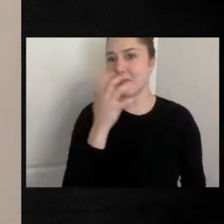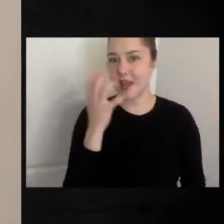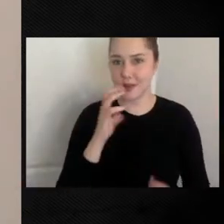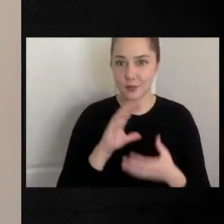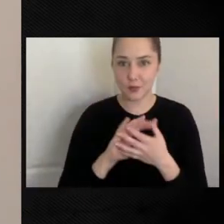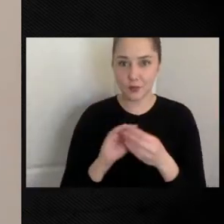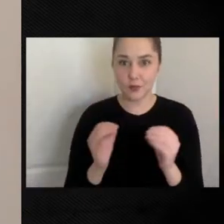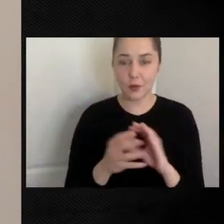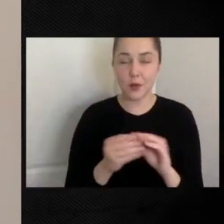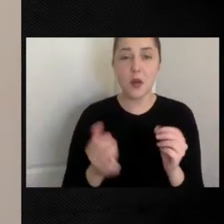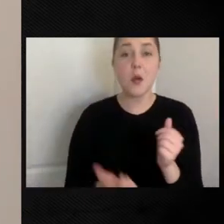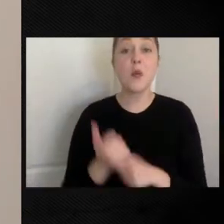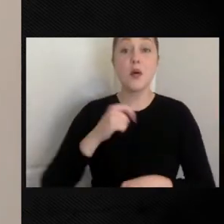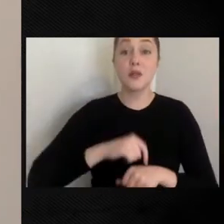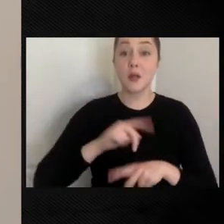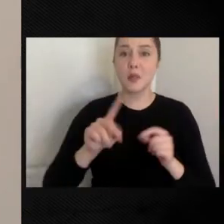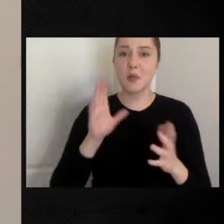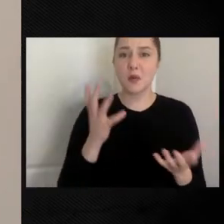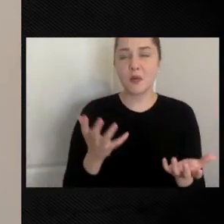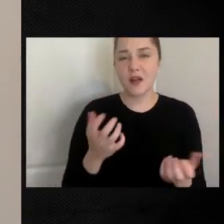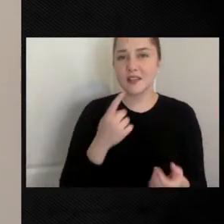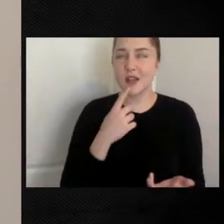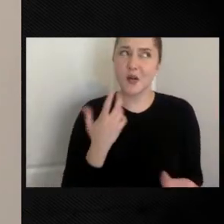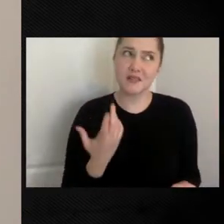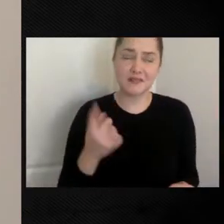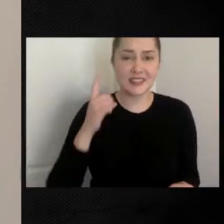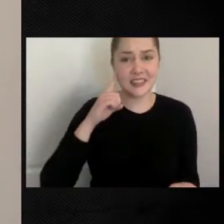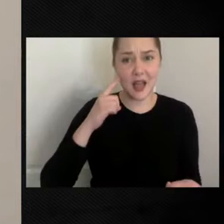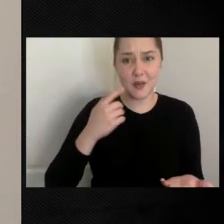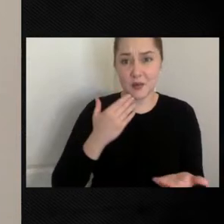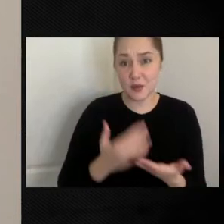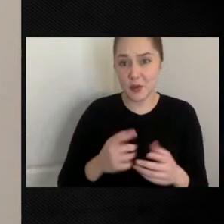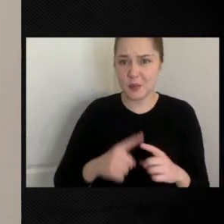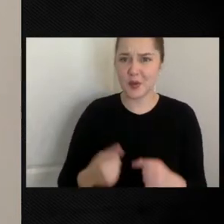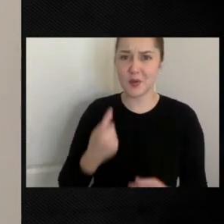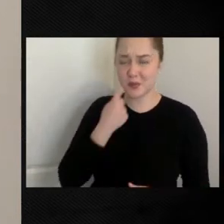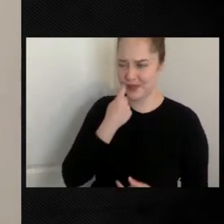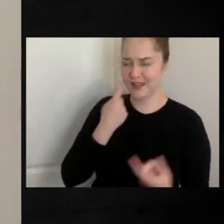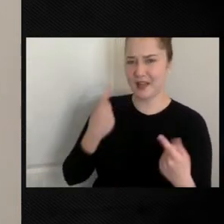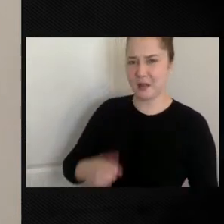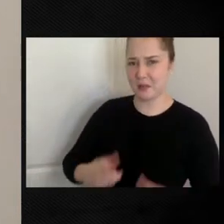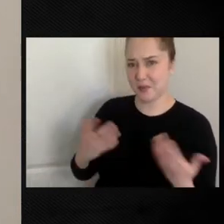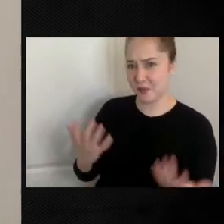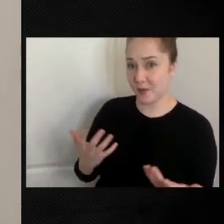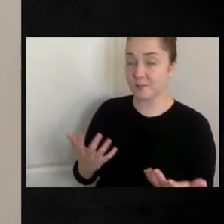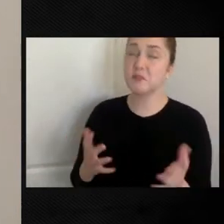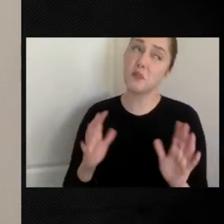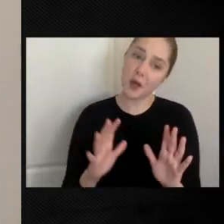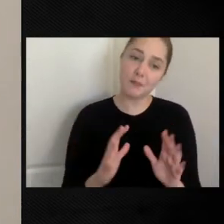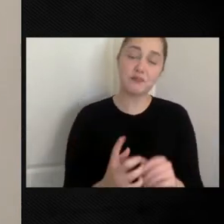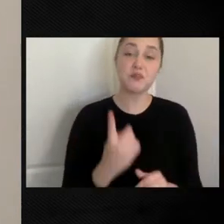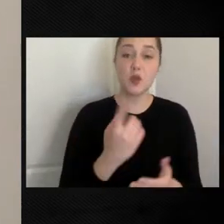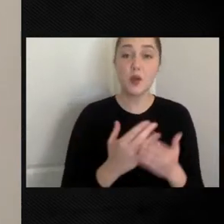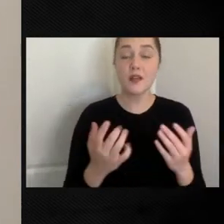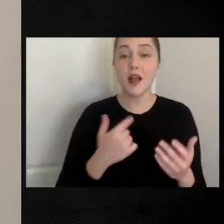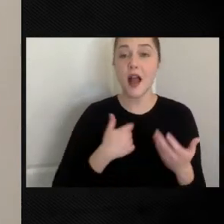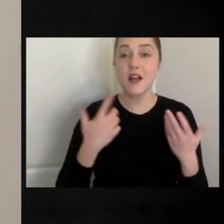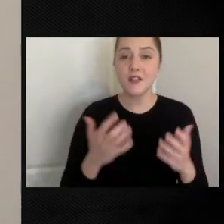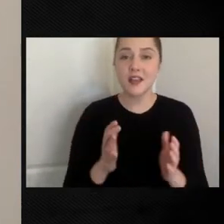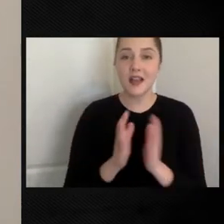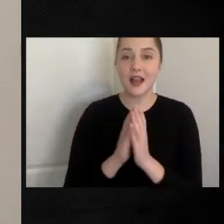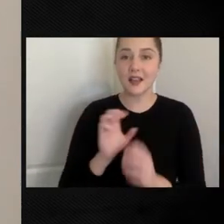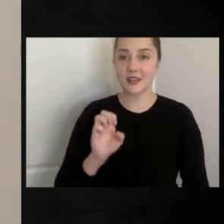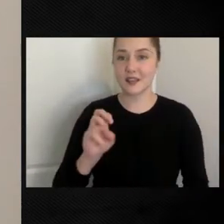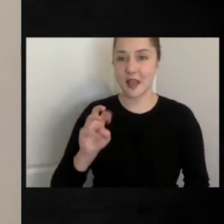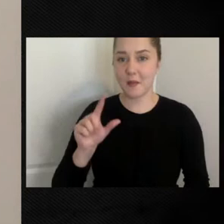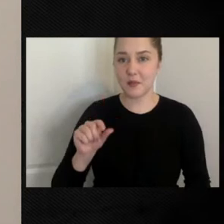Most times people want to say, well, Vince, that all sounds good. What have you done lately? Well, one thing I had asked Emily to